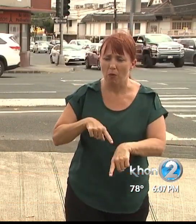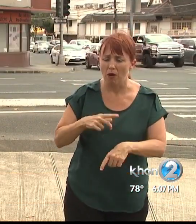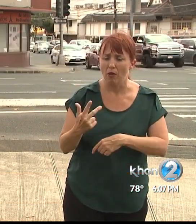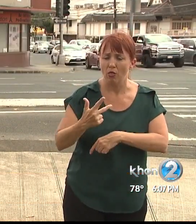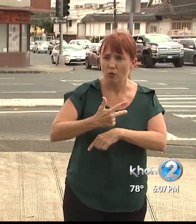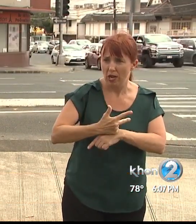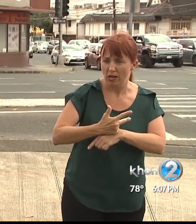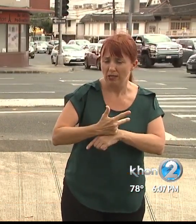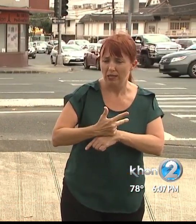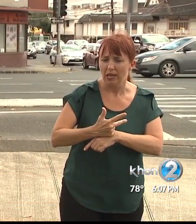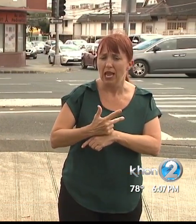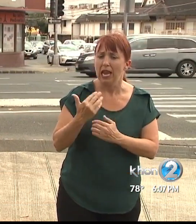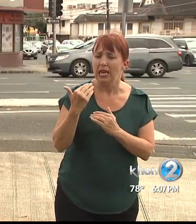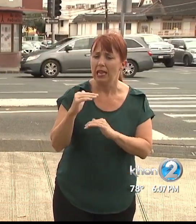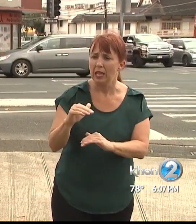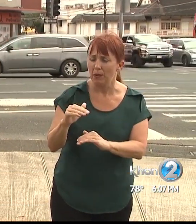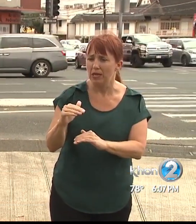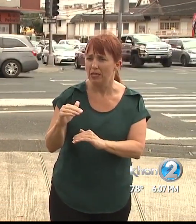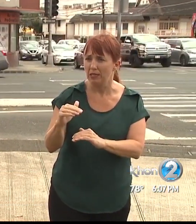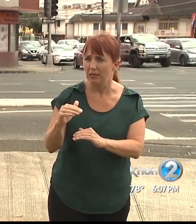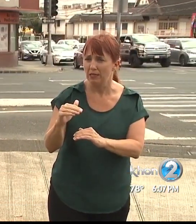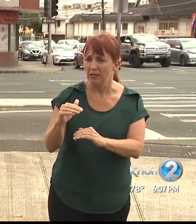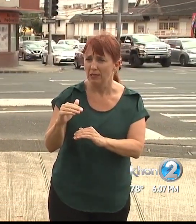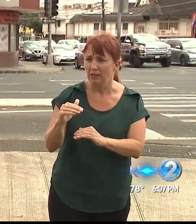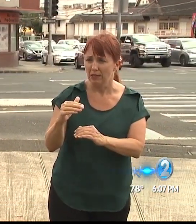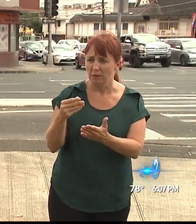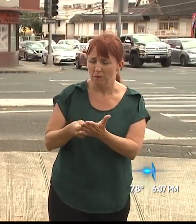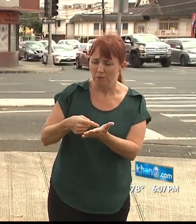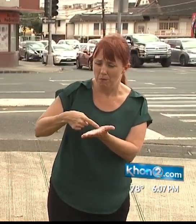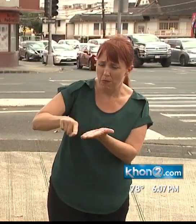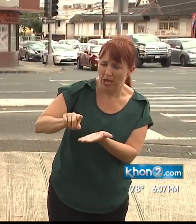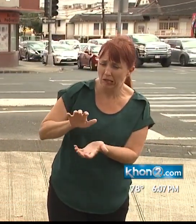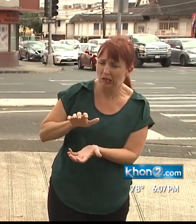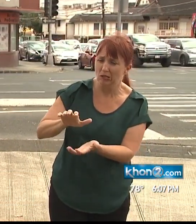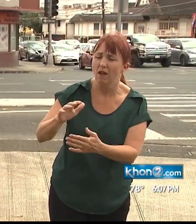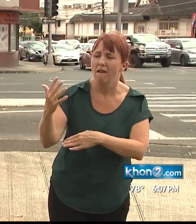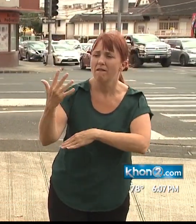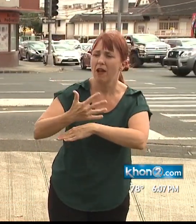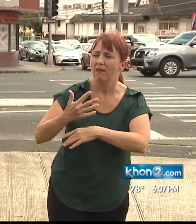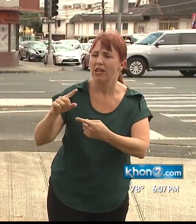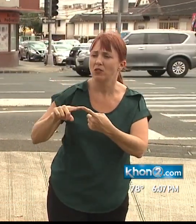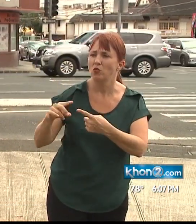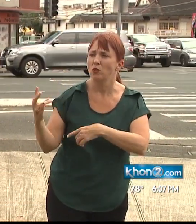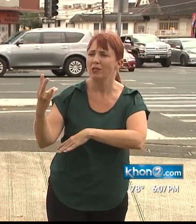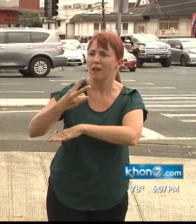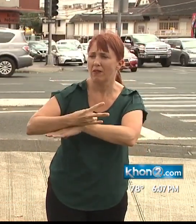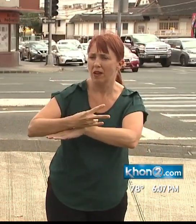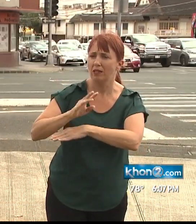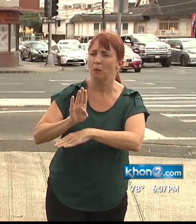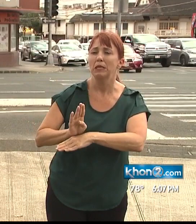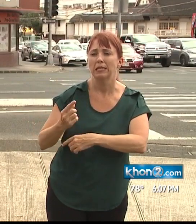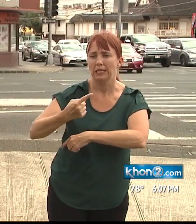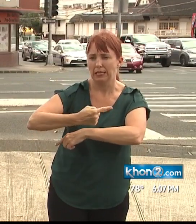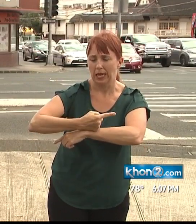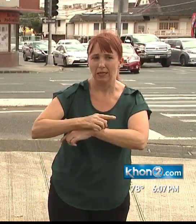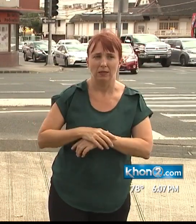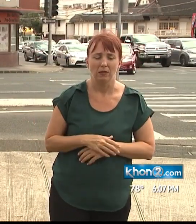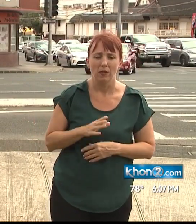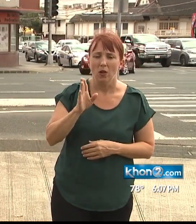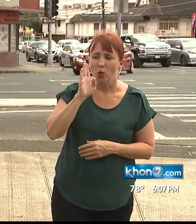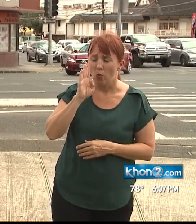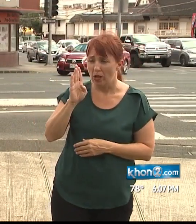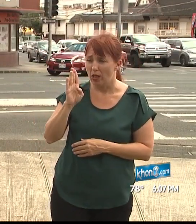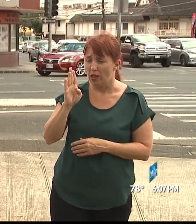out no later than five to seven business days. And as the applications come in, they will be placed in a queue.